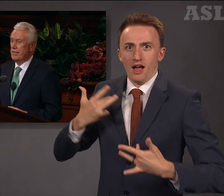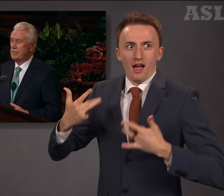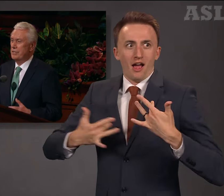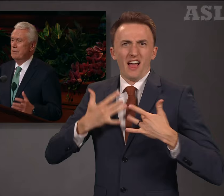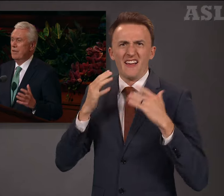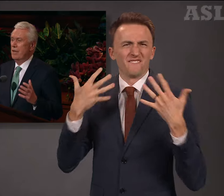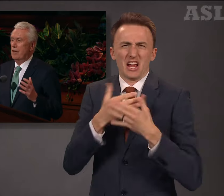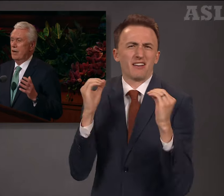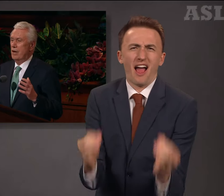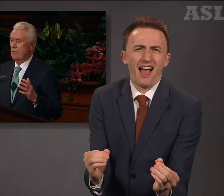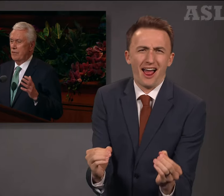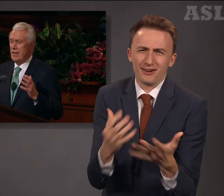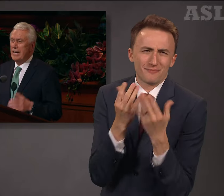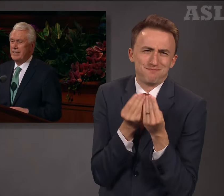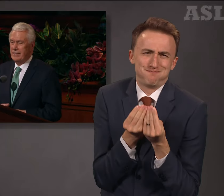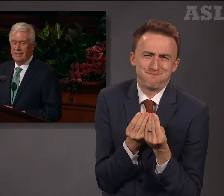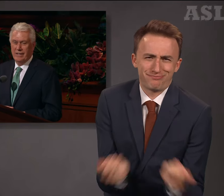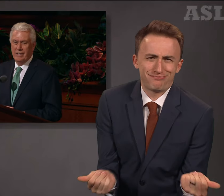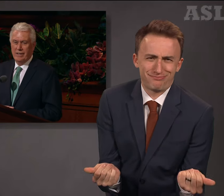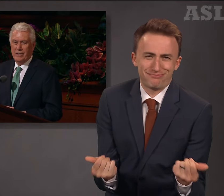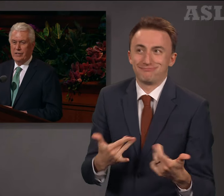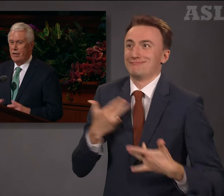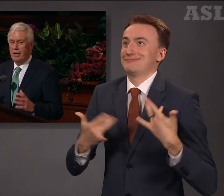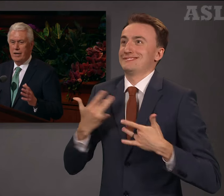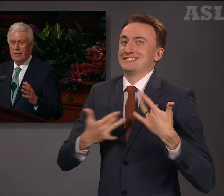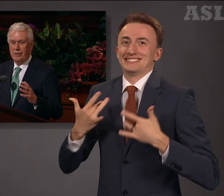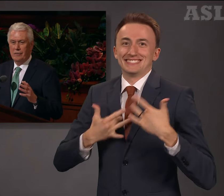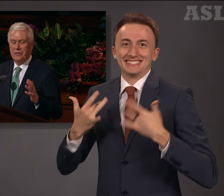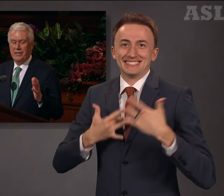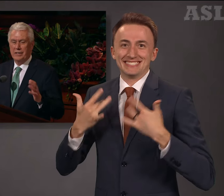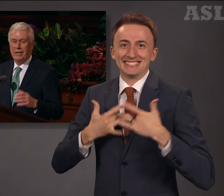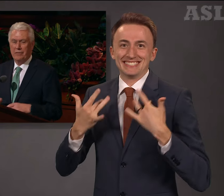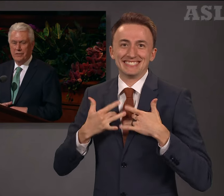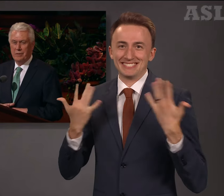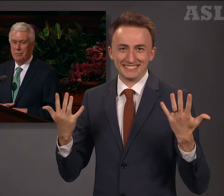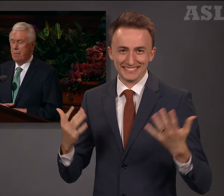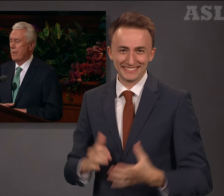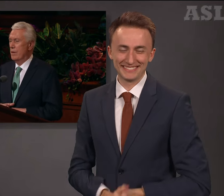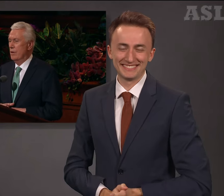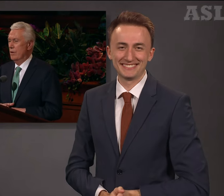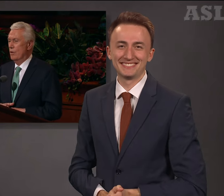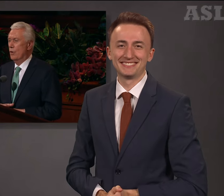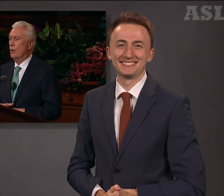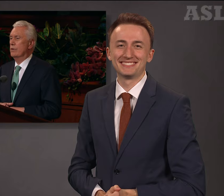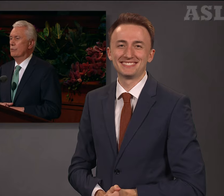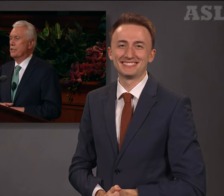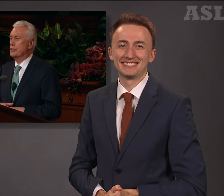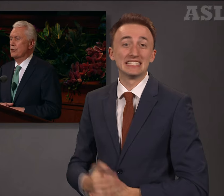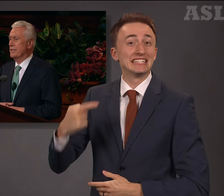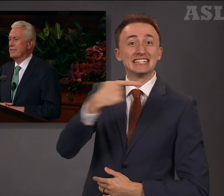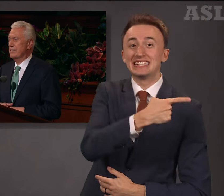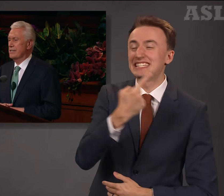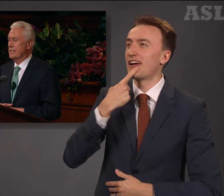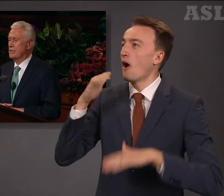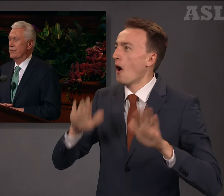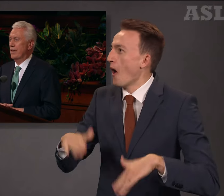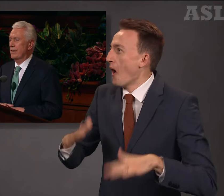of flight that all fear left him. Orville rejoiced as his father